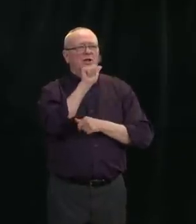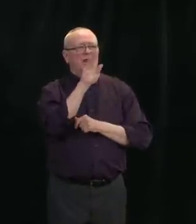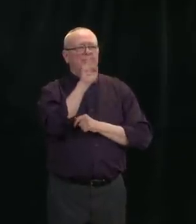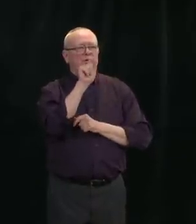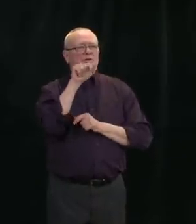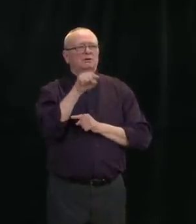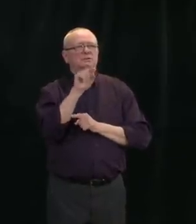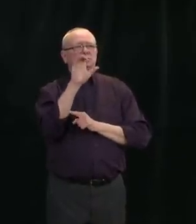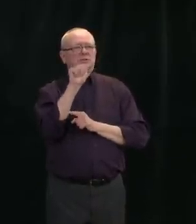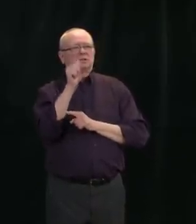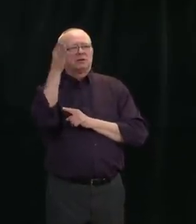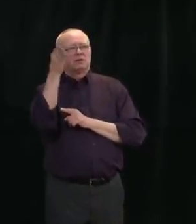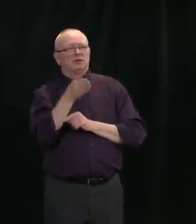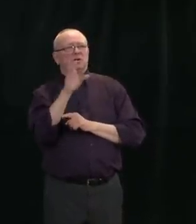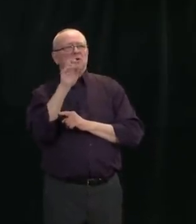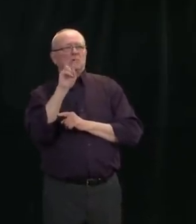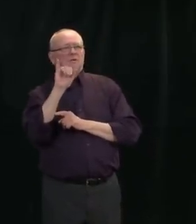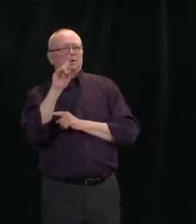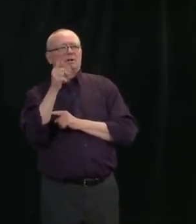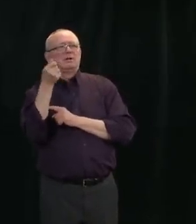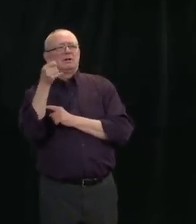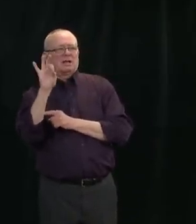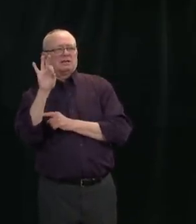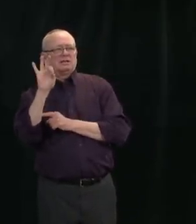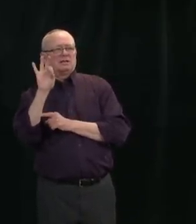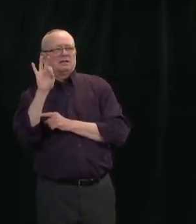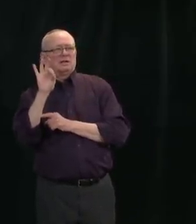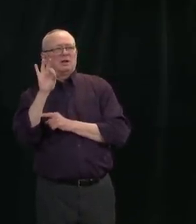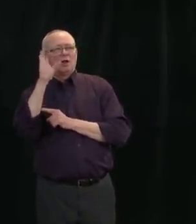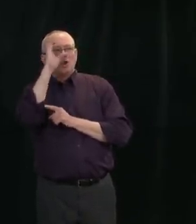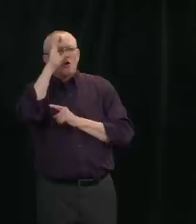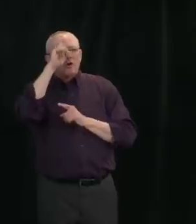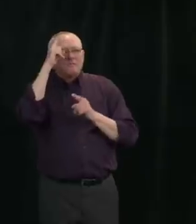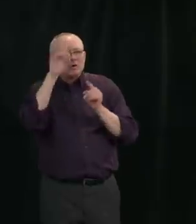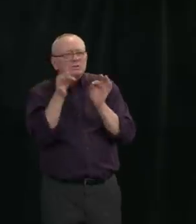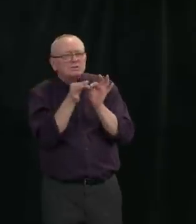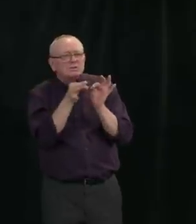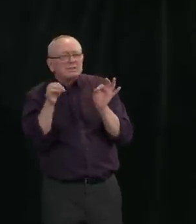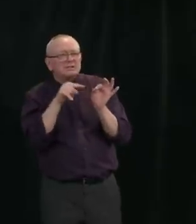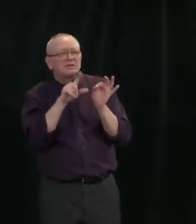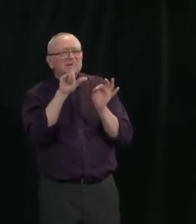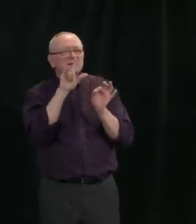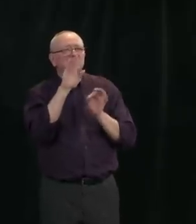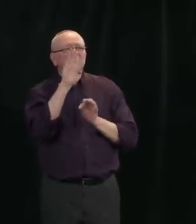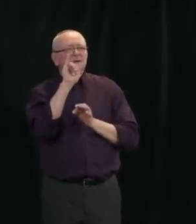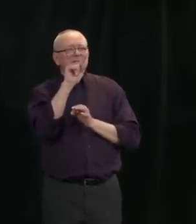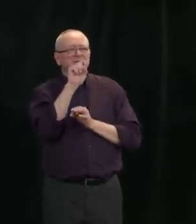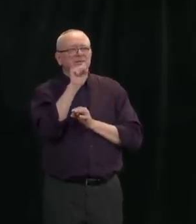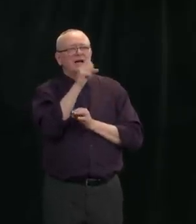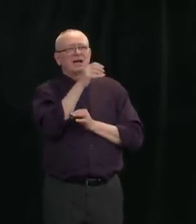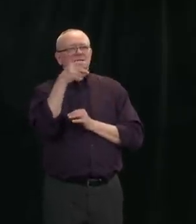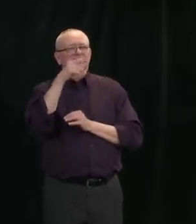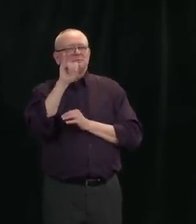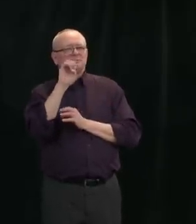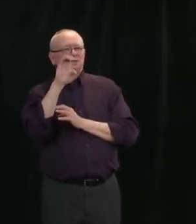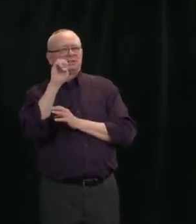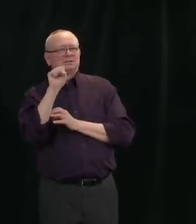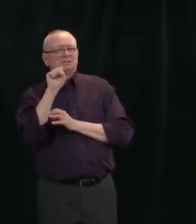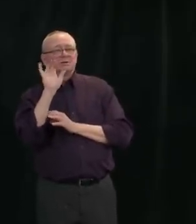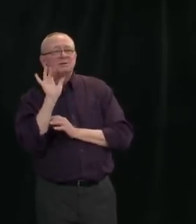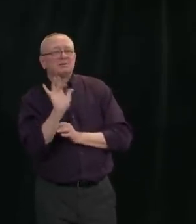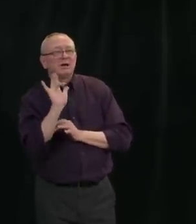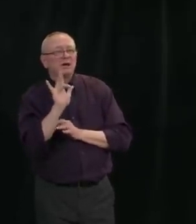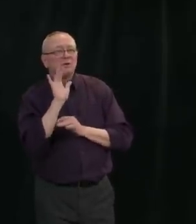the Bits and Pieces Program to do so. We look at every submission, and we